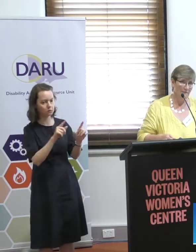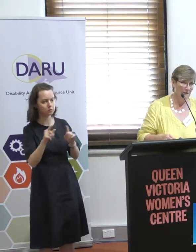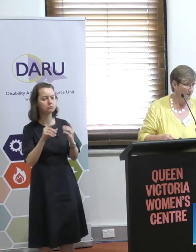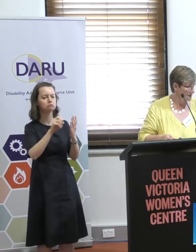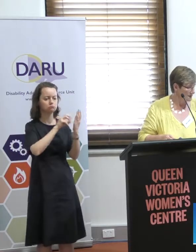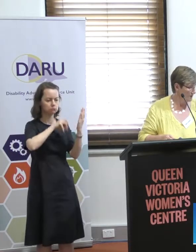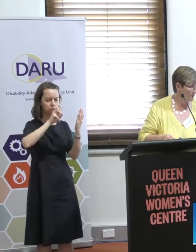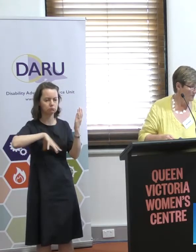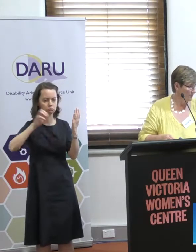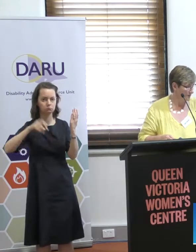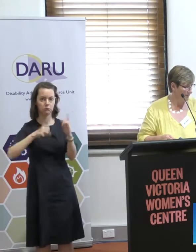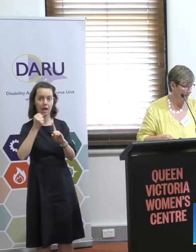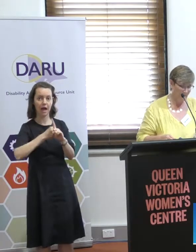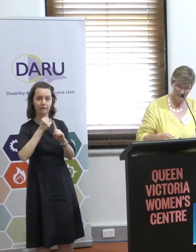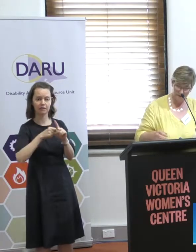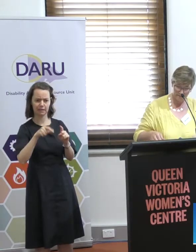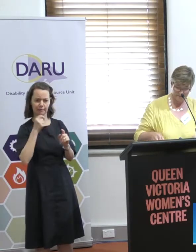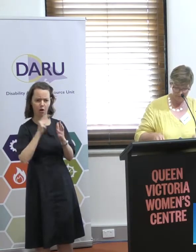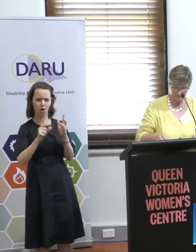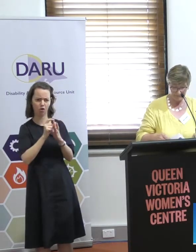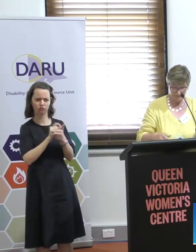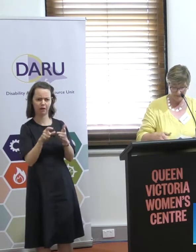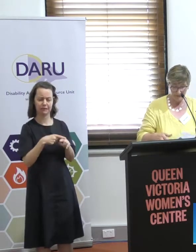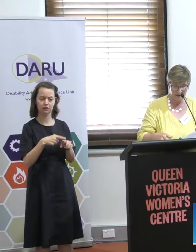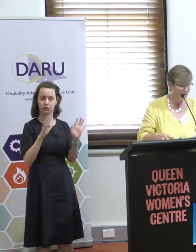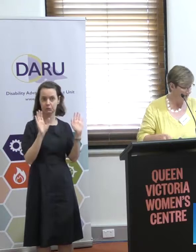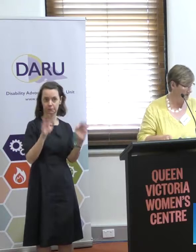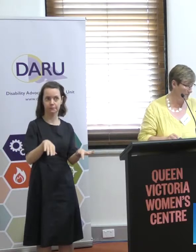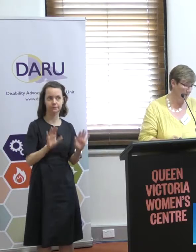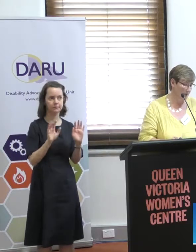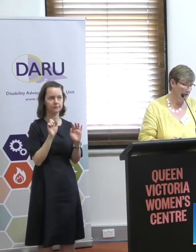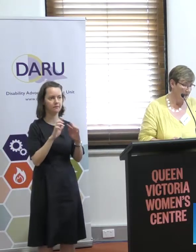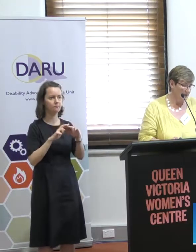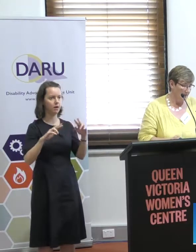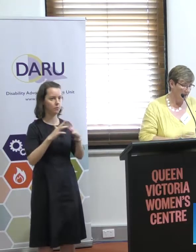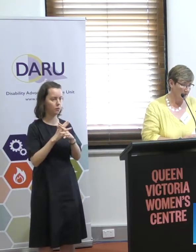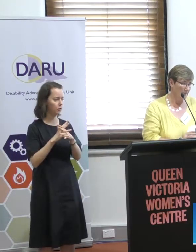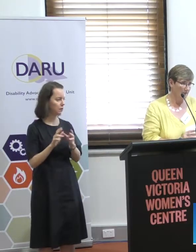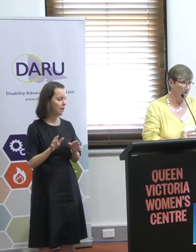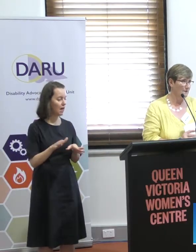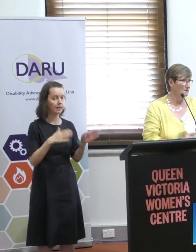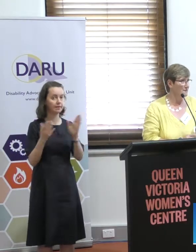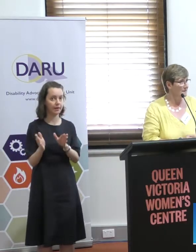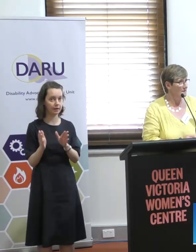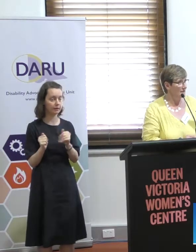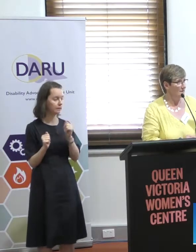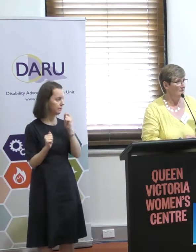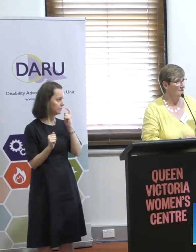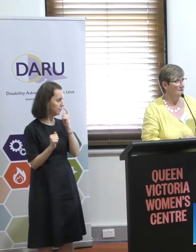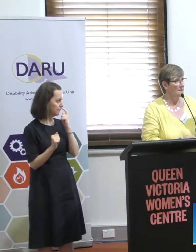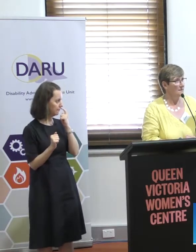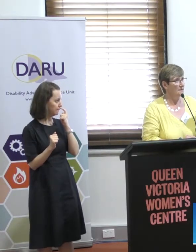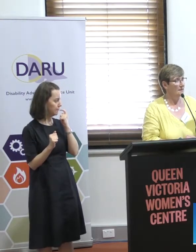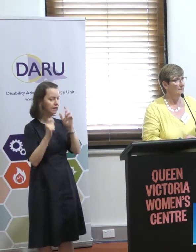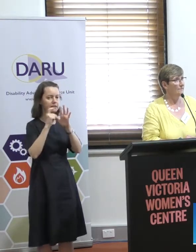Some of the stuff about advocacy is peculiarly written, but anyway, that was the framework. And then what they've been doing since then